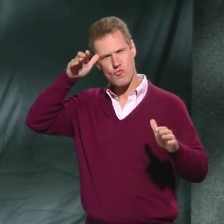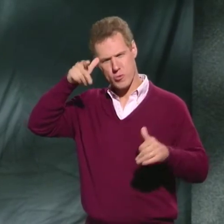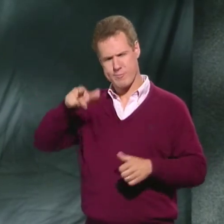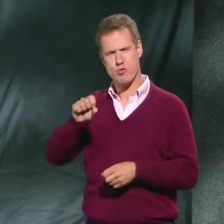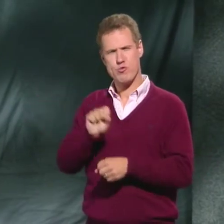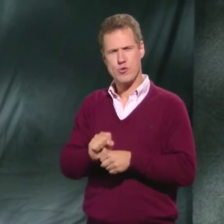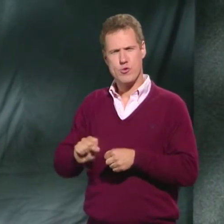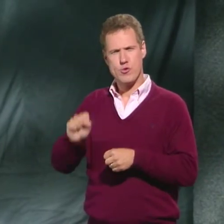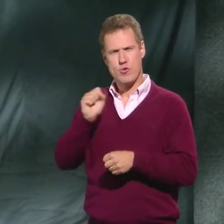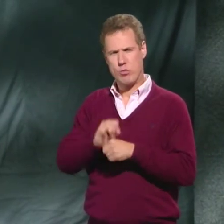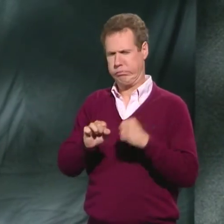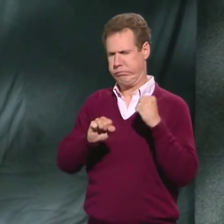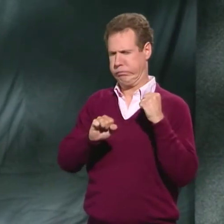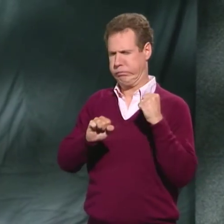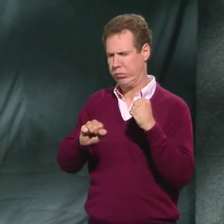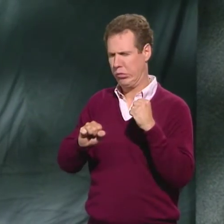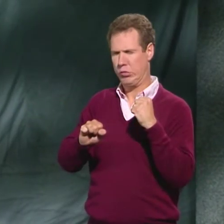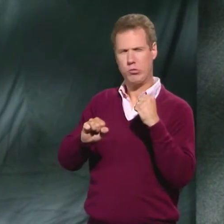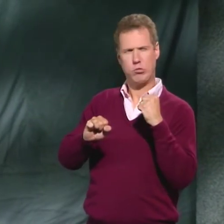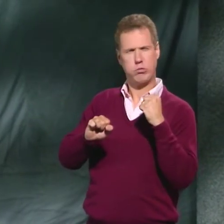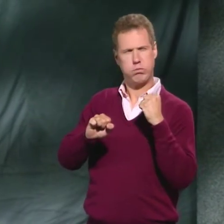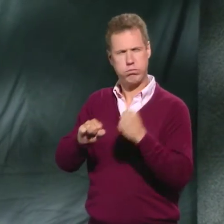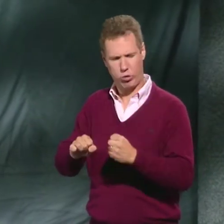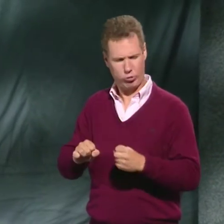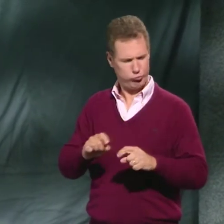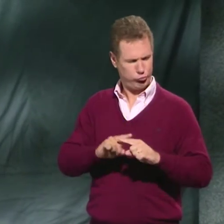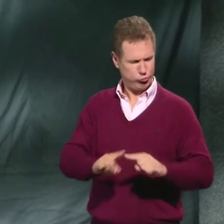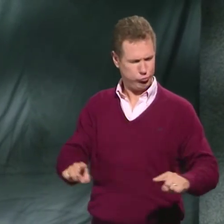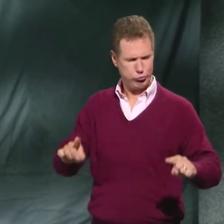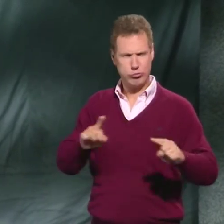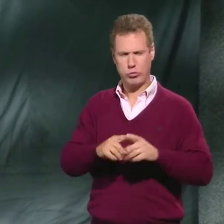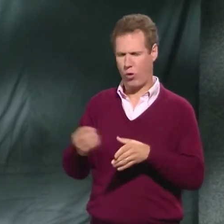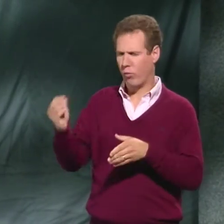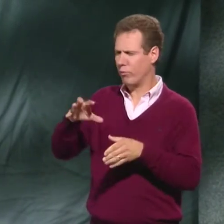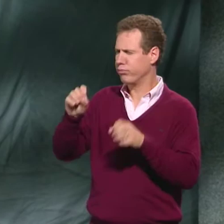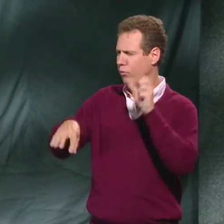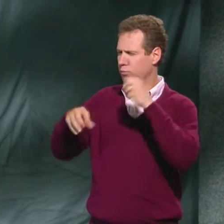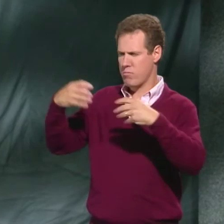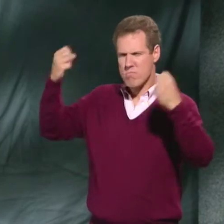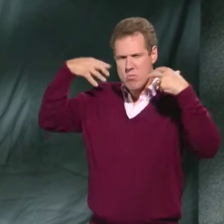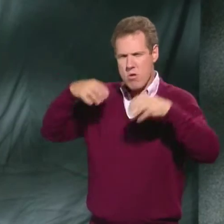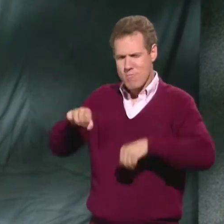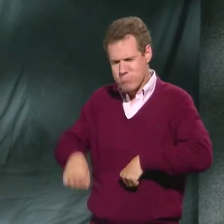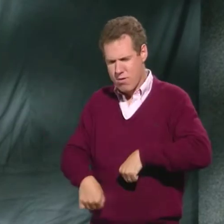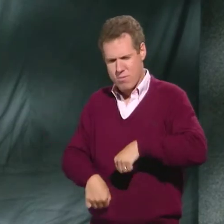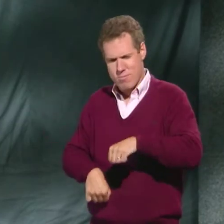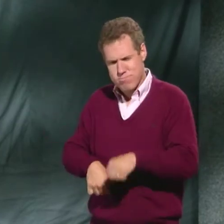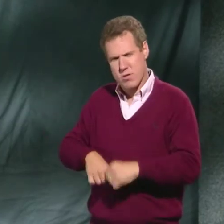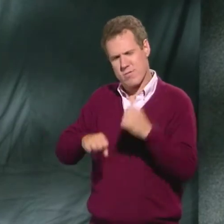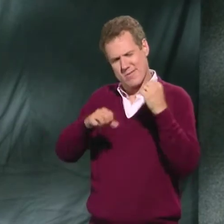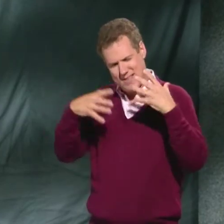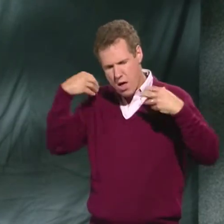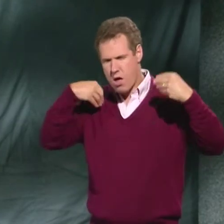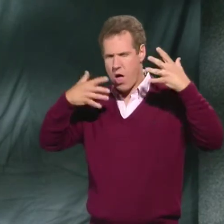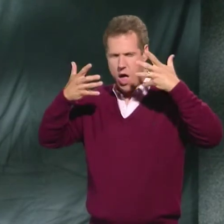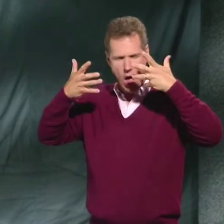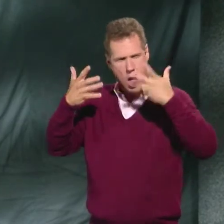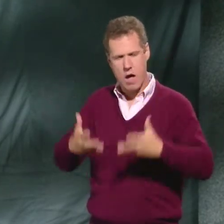very, very hard, hauling all kinds of heavy bags on his back. He worked and worked for many years for the farmer.